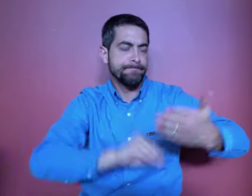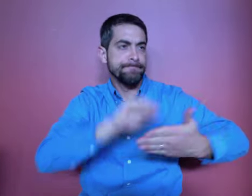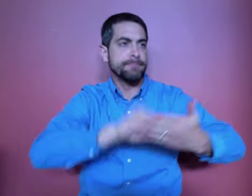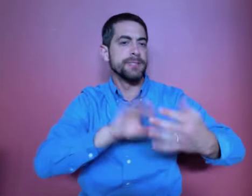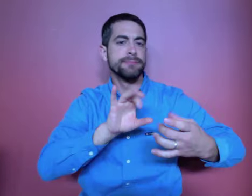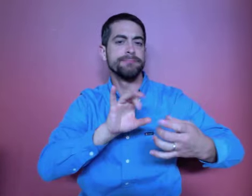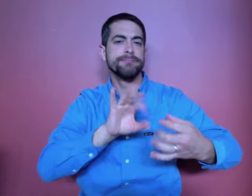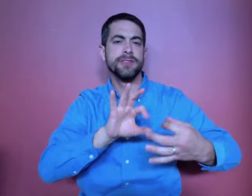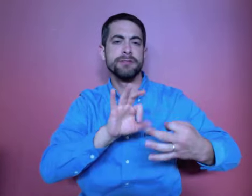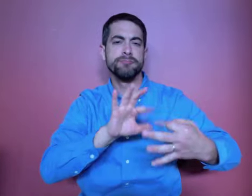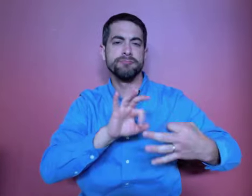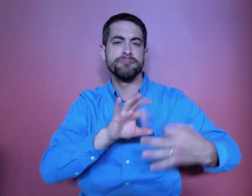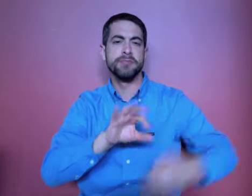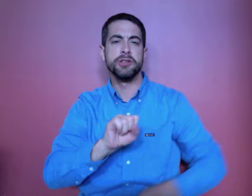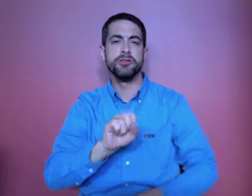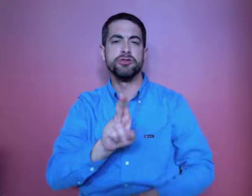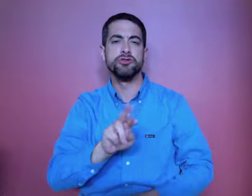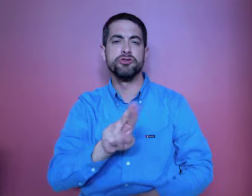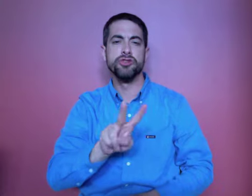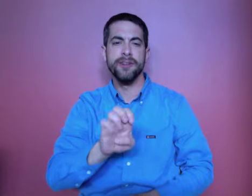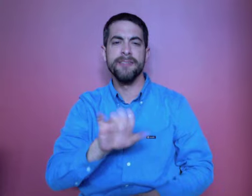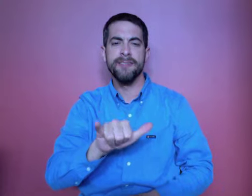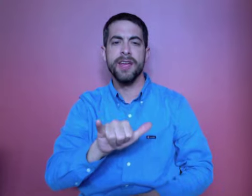This is what Sarah wrote in an email.